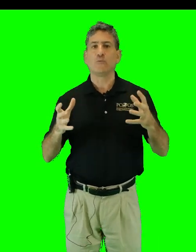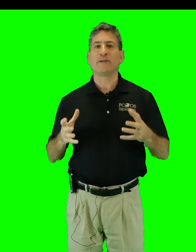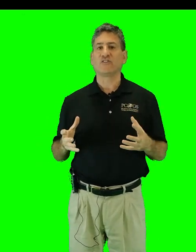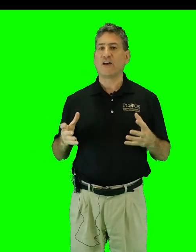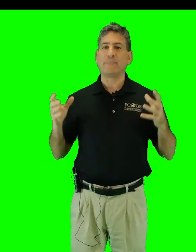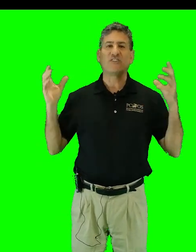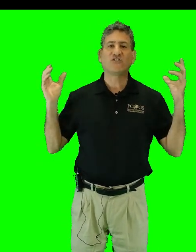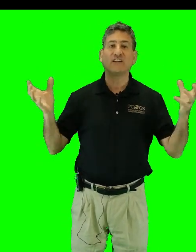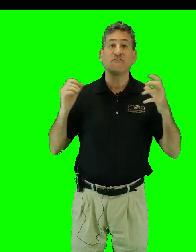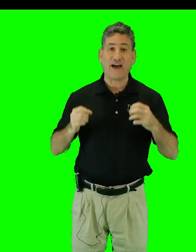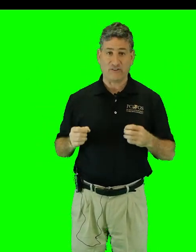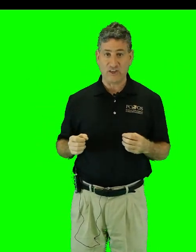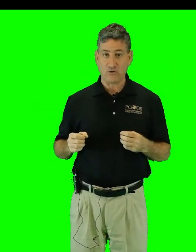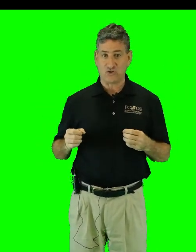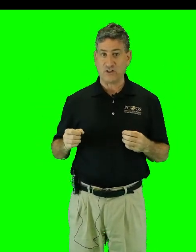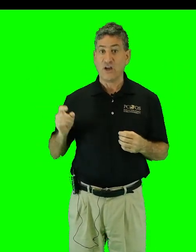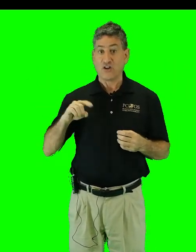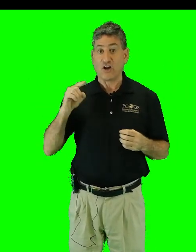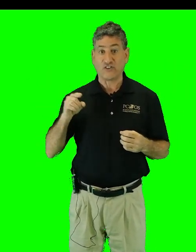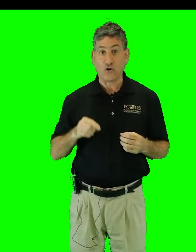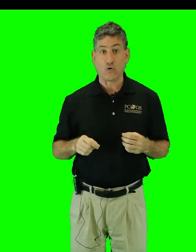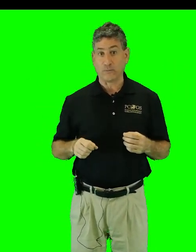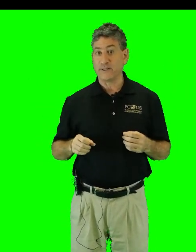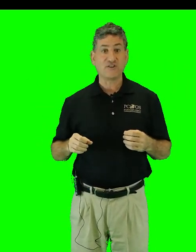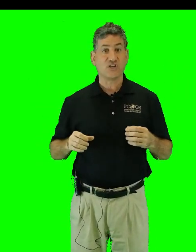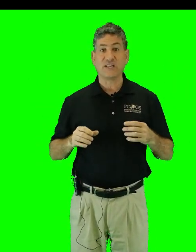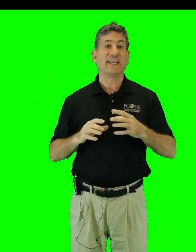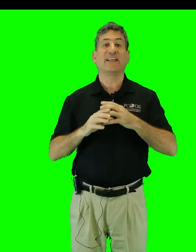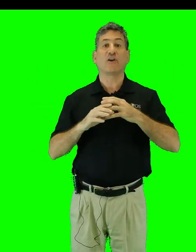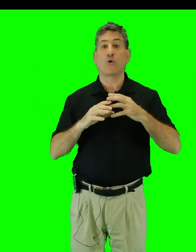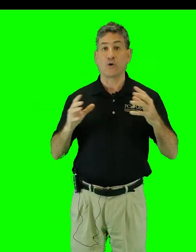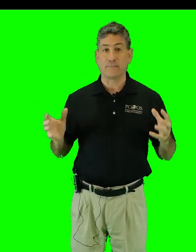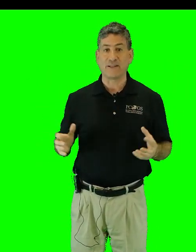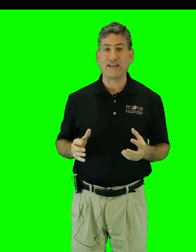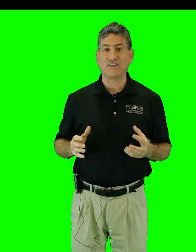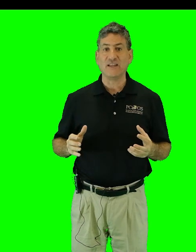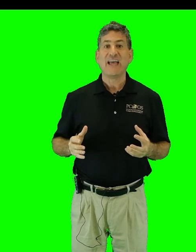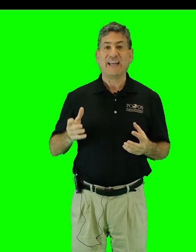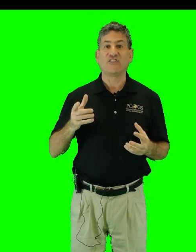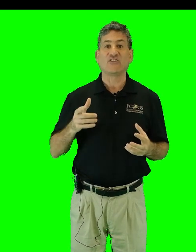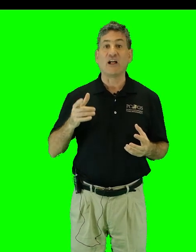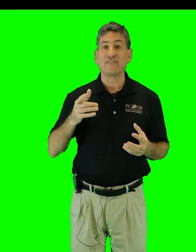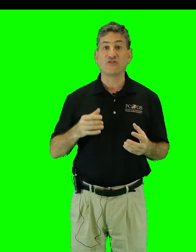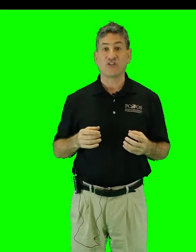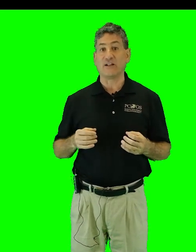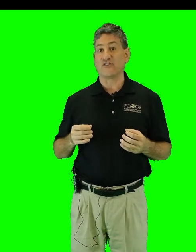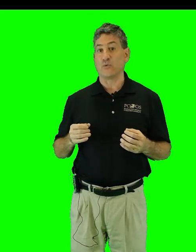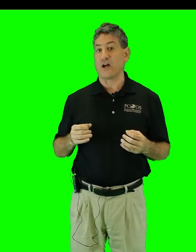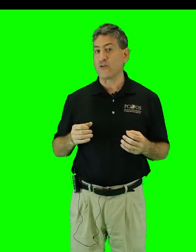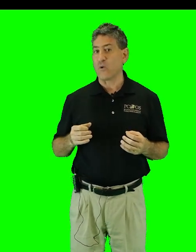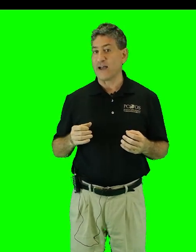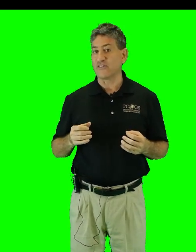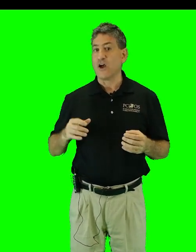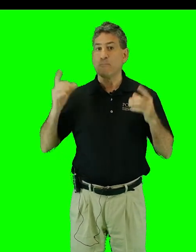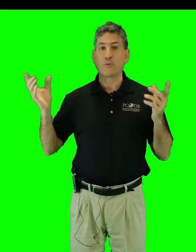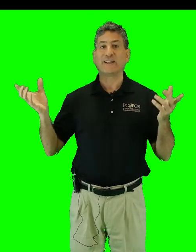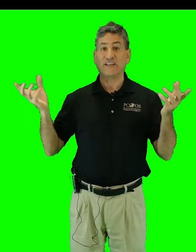builds up, it acidifies the ocean, causing coral bleaching, killing the coral and plankton, and dissolving shells that would otherwise permanently